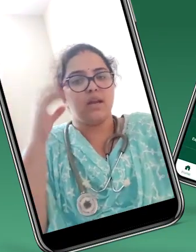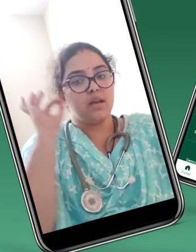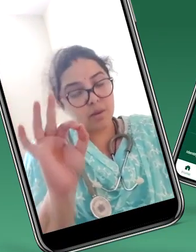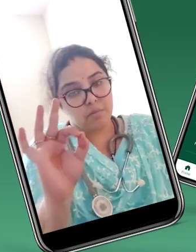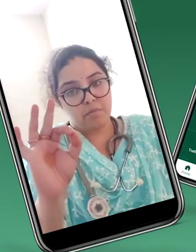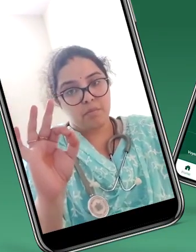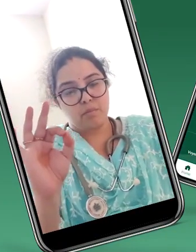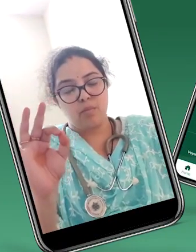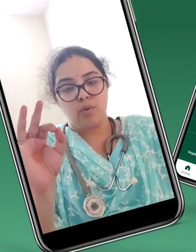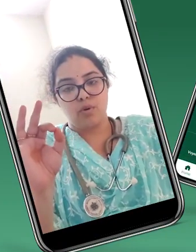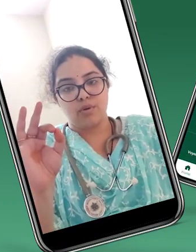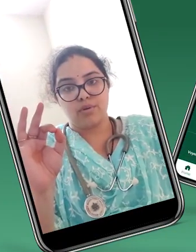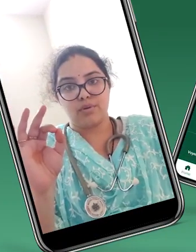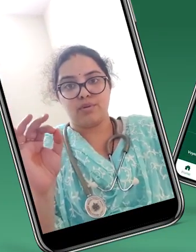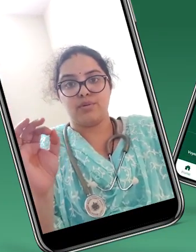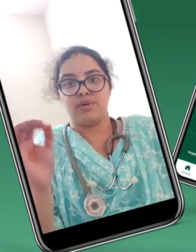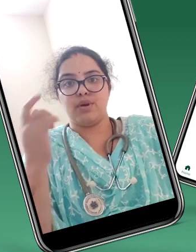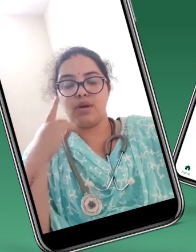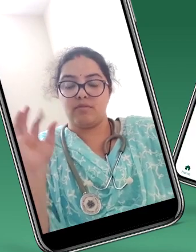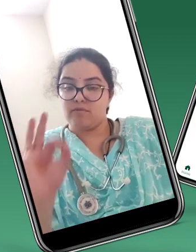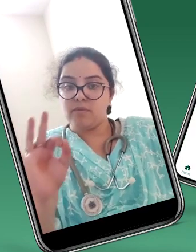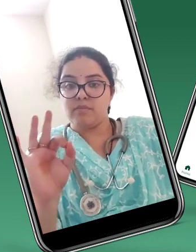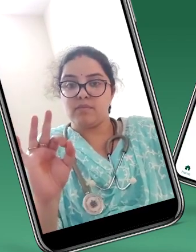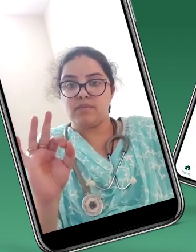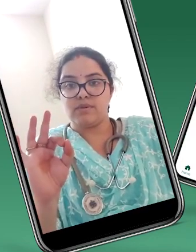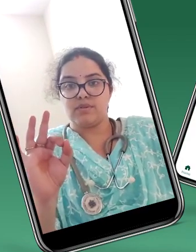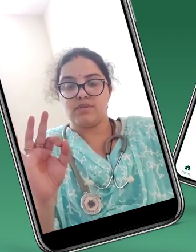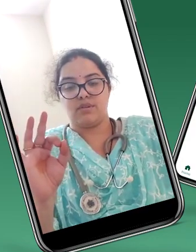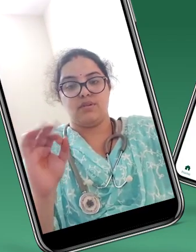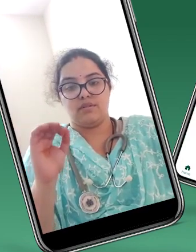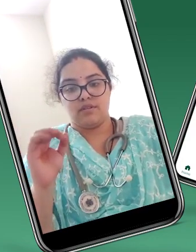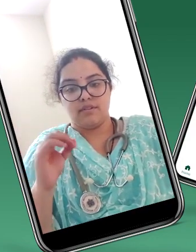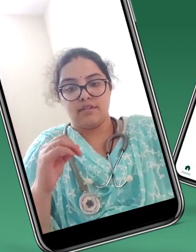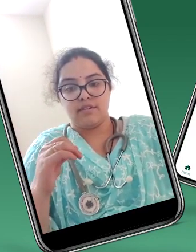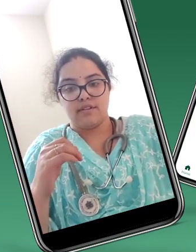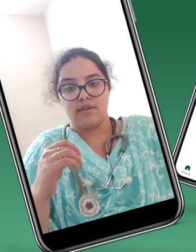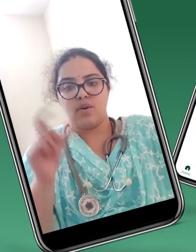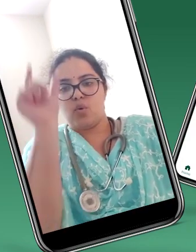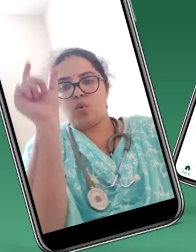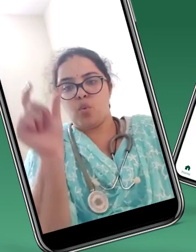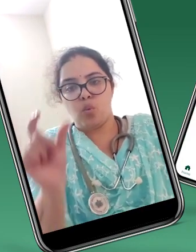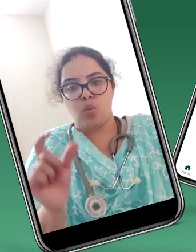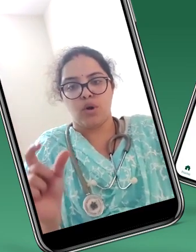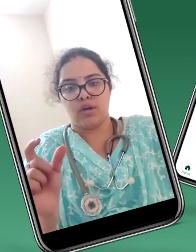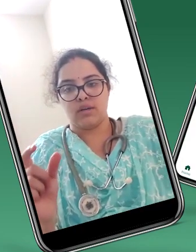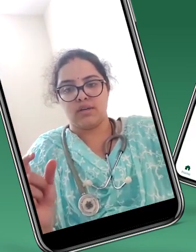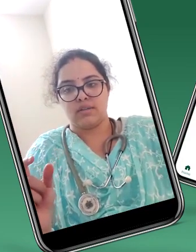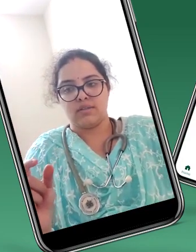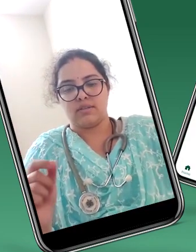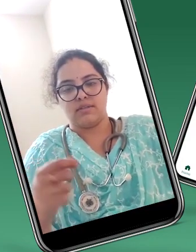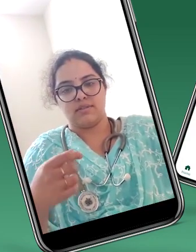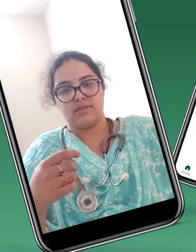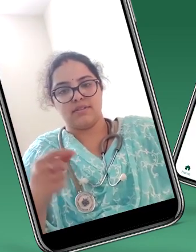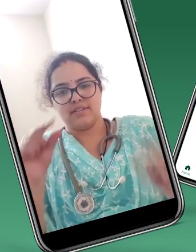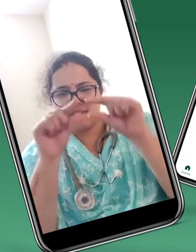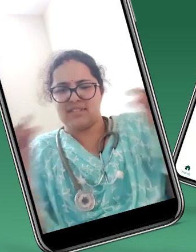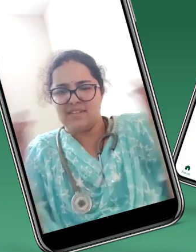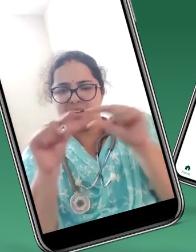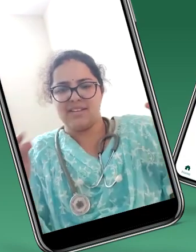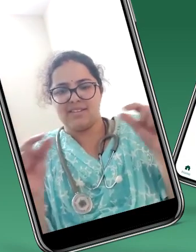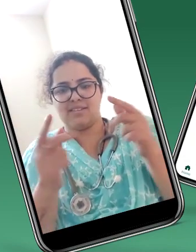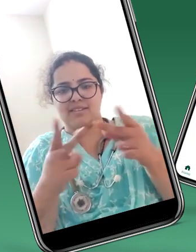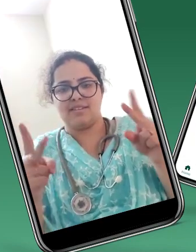in helping understand words,